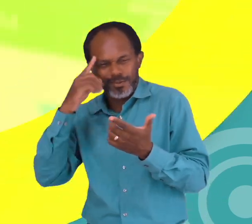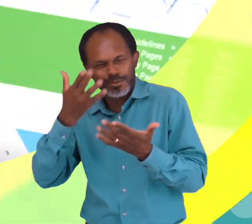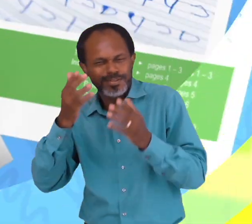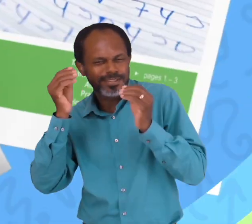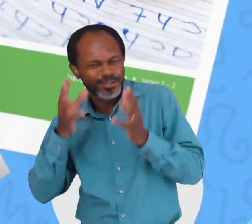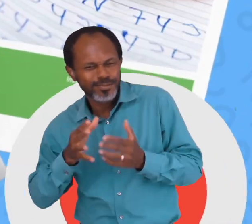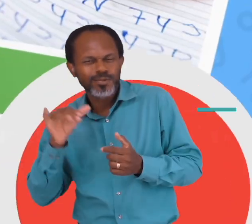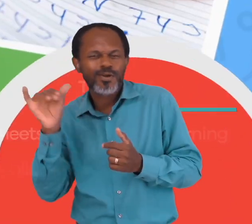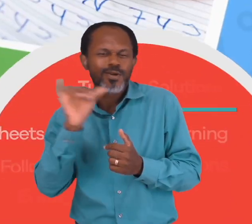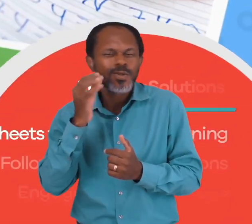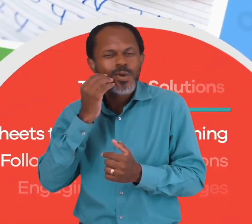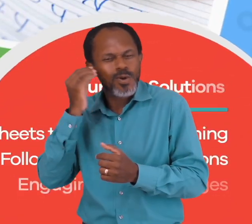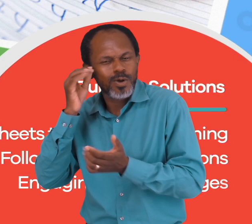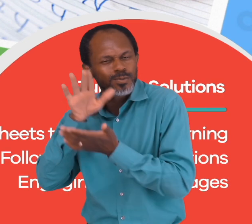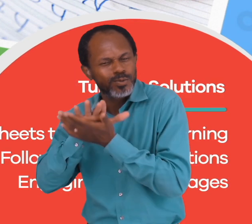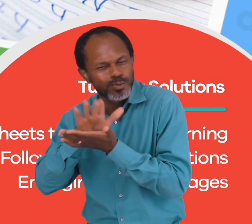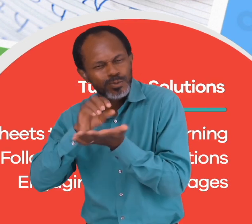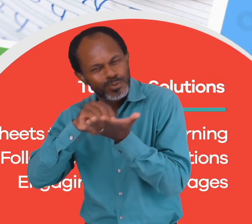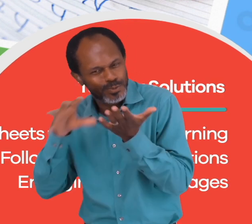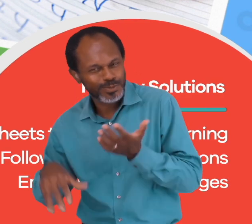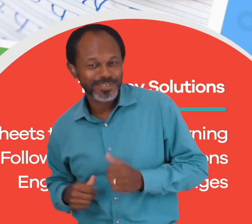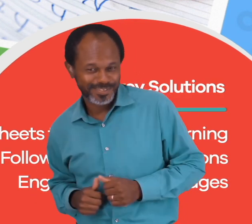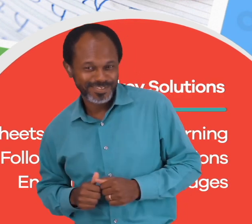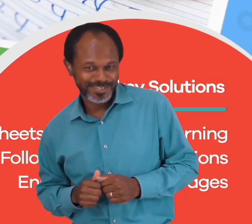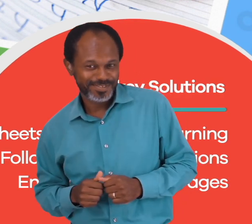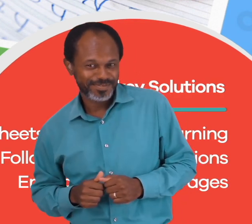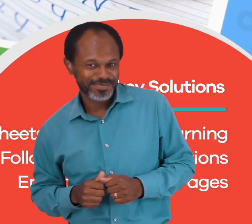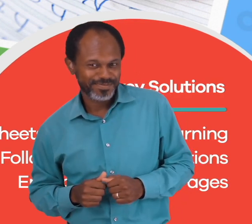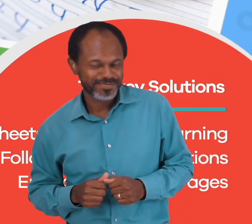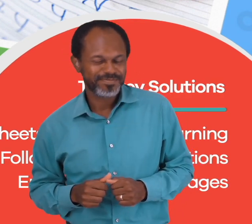and turnkey solutions for teachers and homeschoolers.